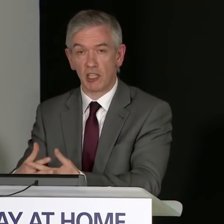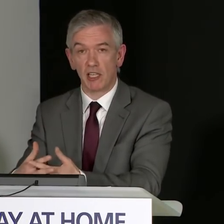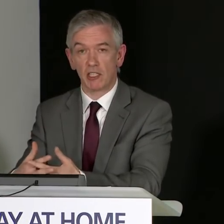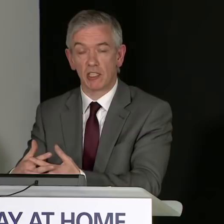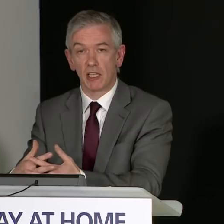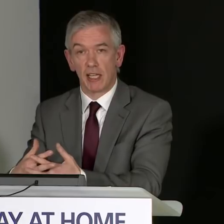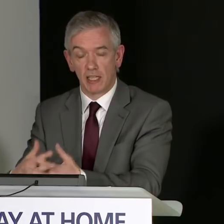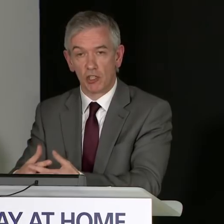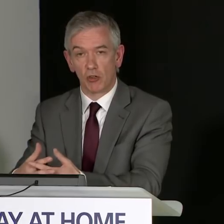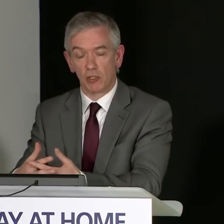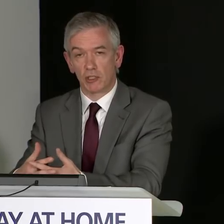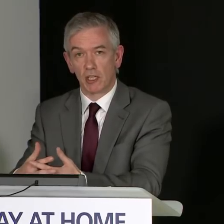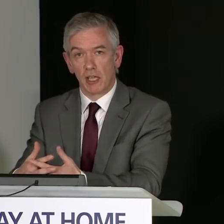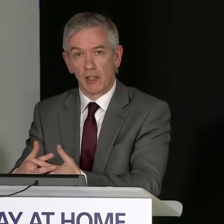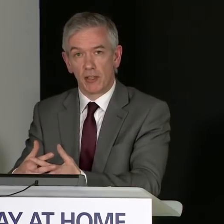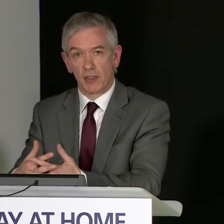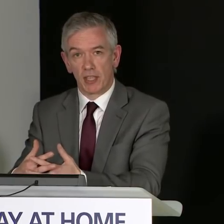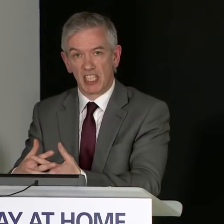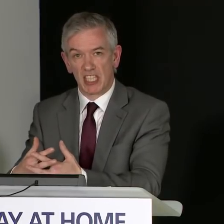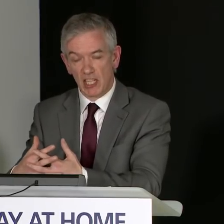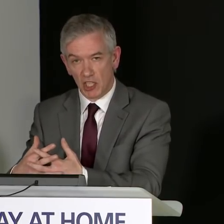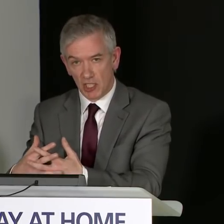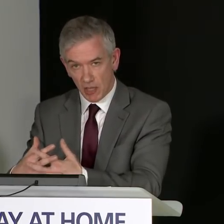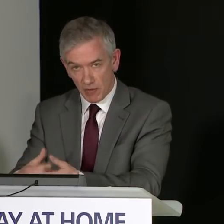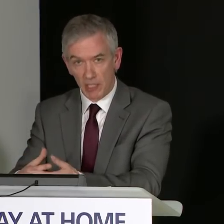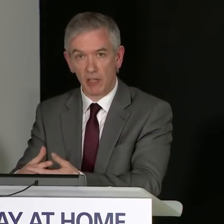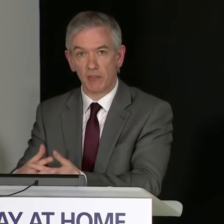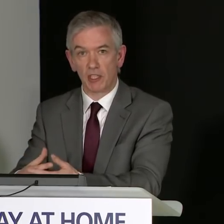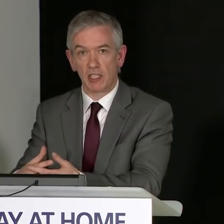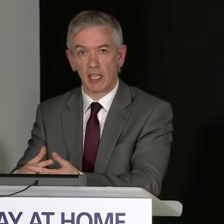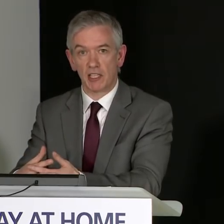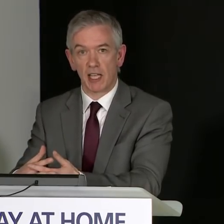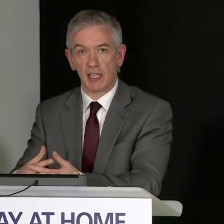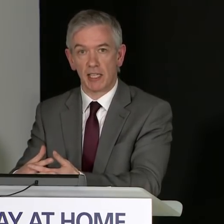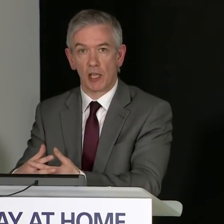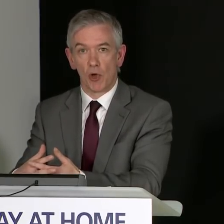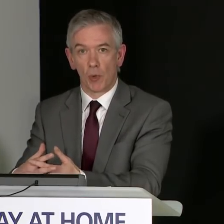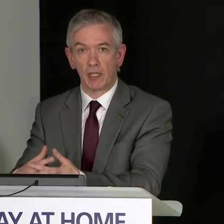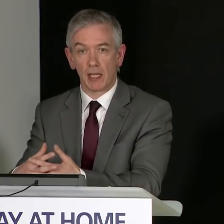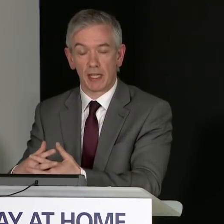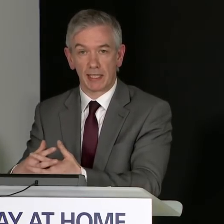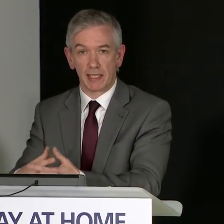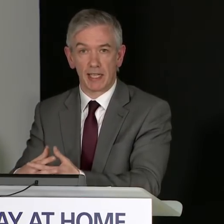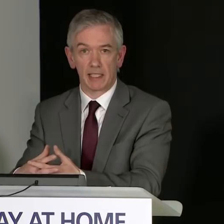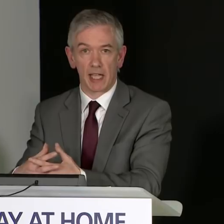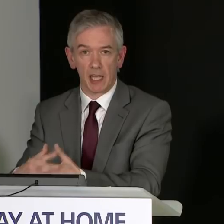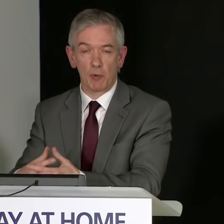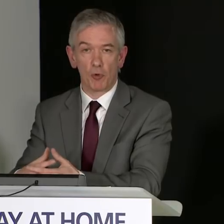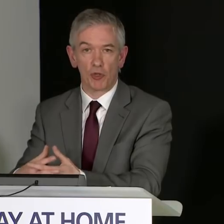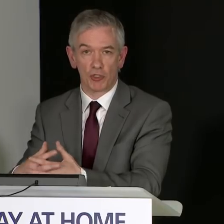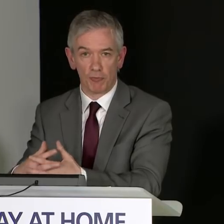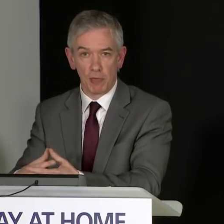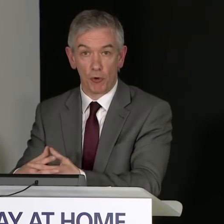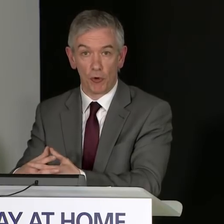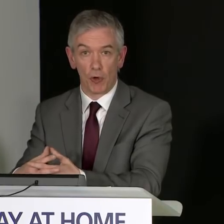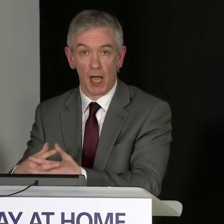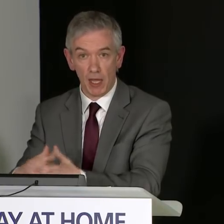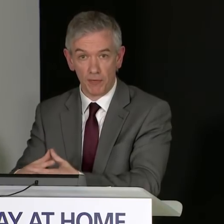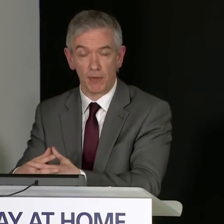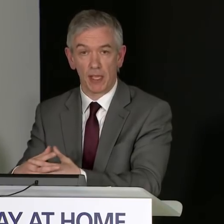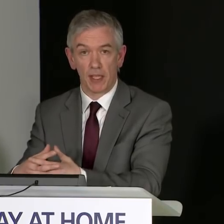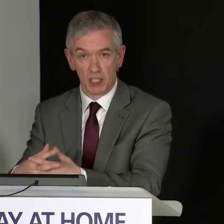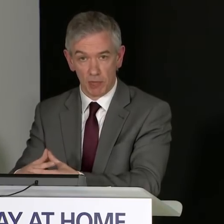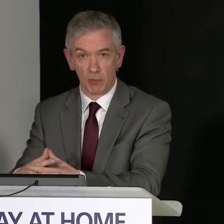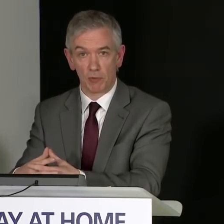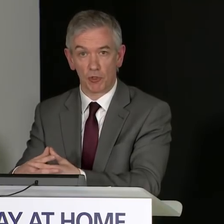surrounds this test in Scotland that the sensitivity of this test i.e. will it detect a high proportion of people who